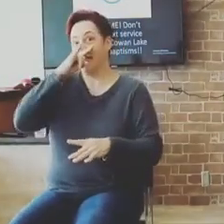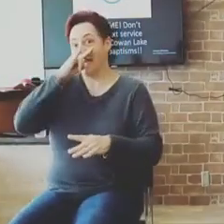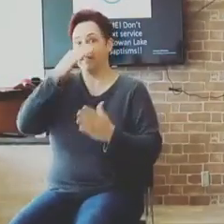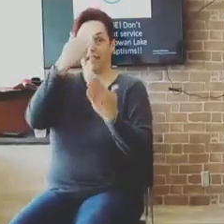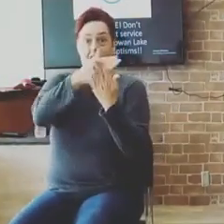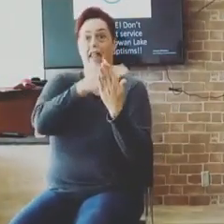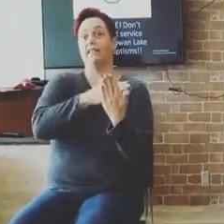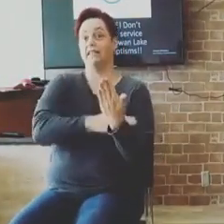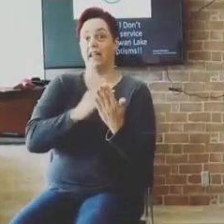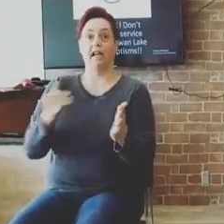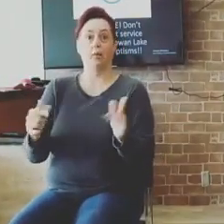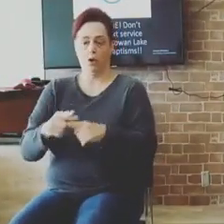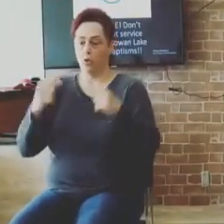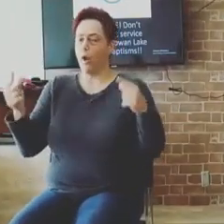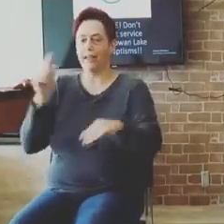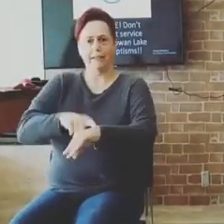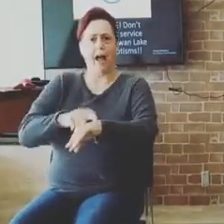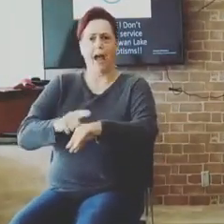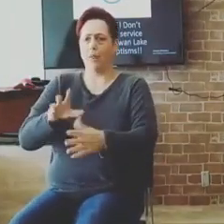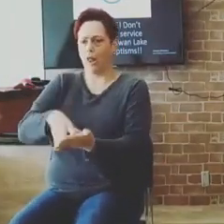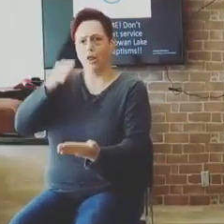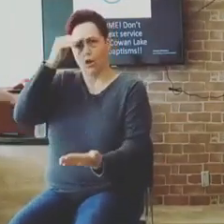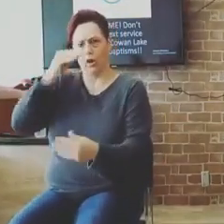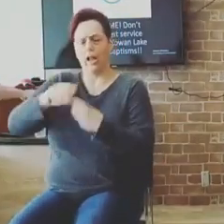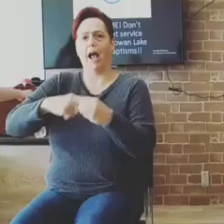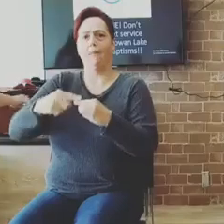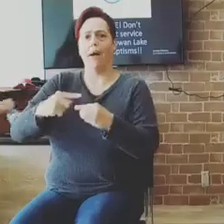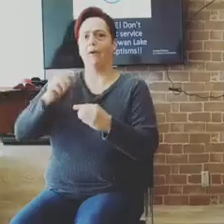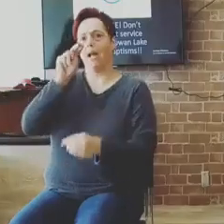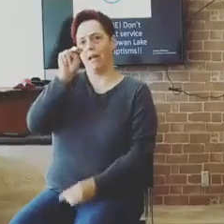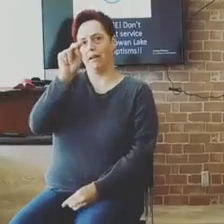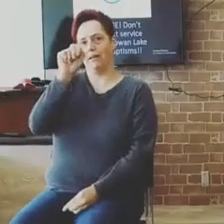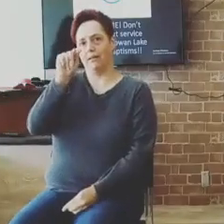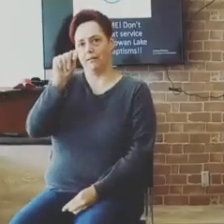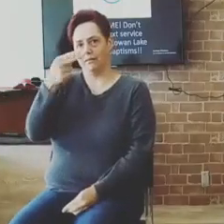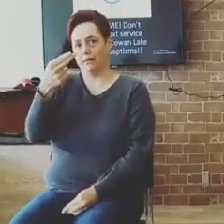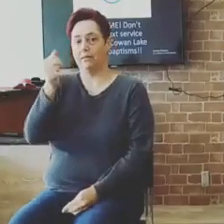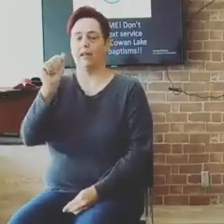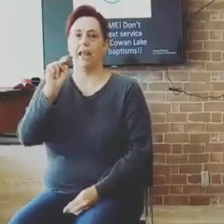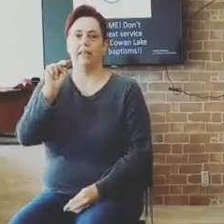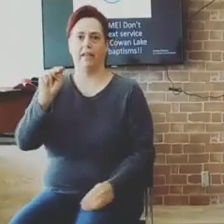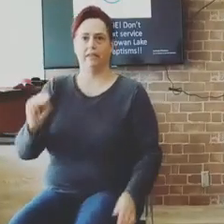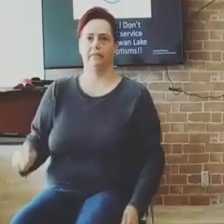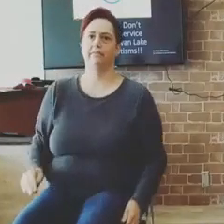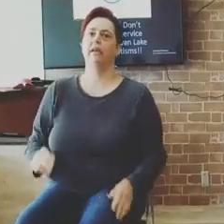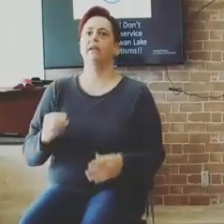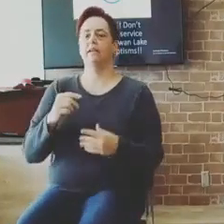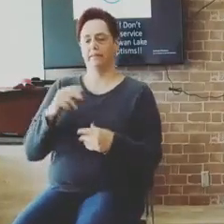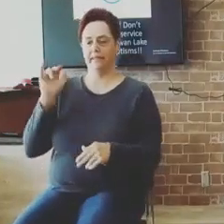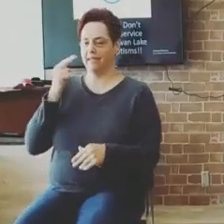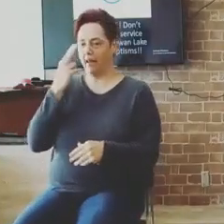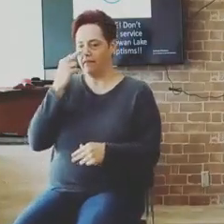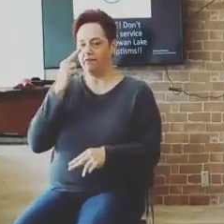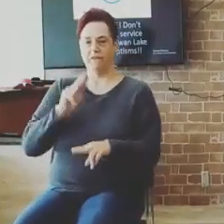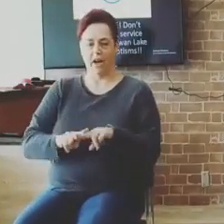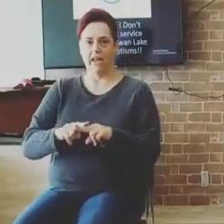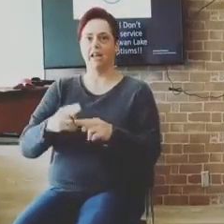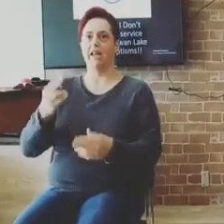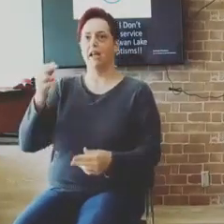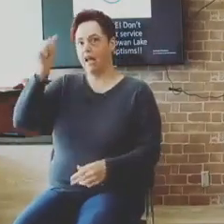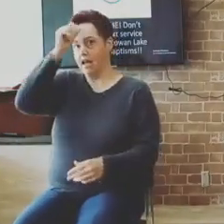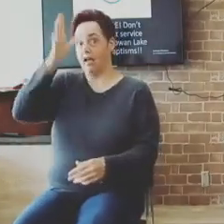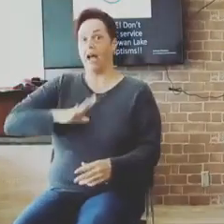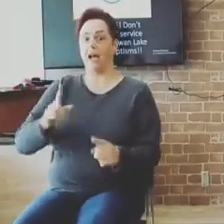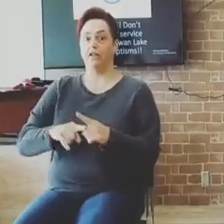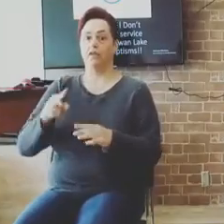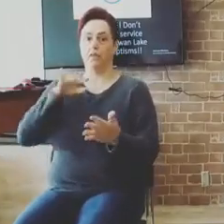time that we're learning about Nathan. And I love Nathan. He is a fun guy to study and what he did with David. So, uh,